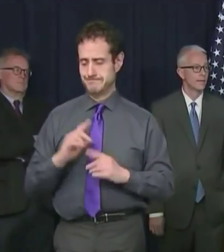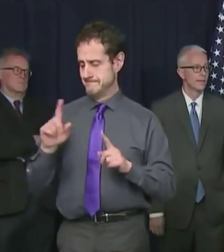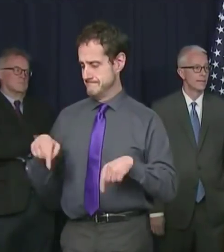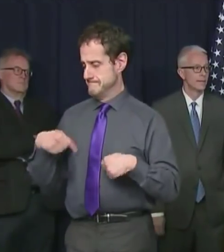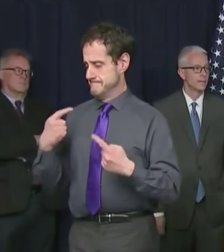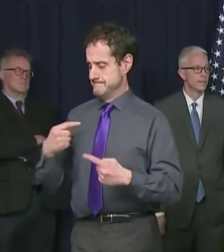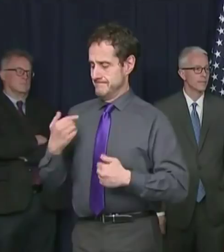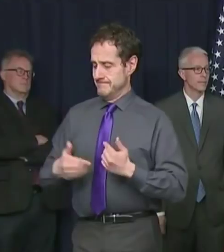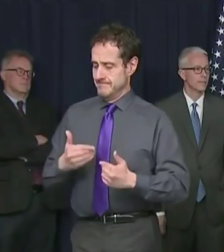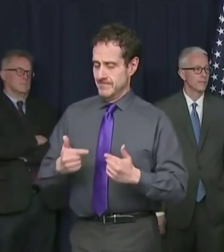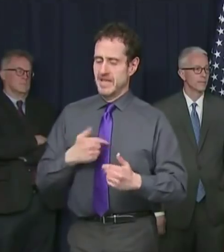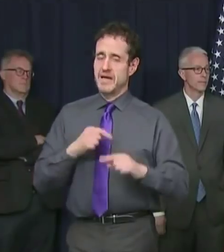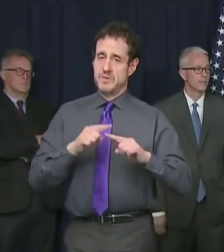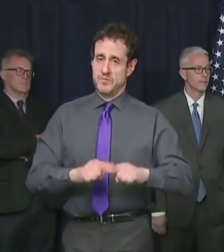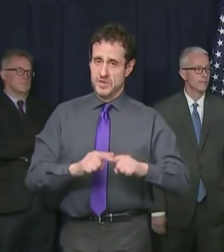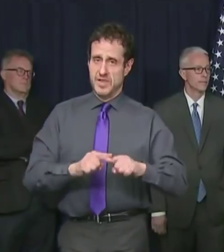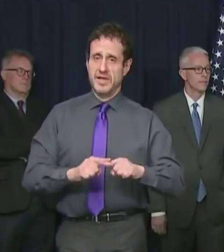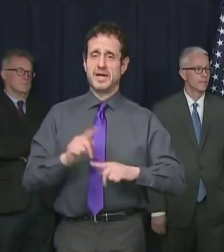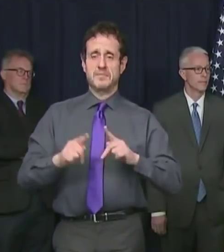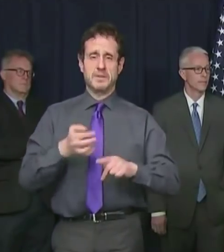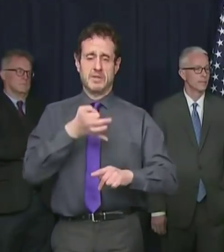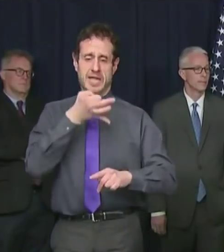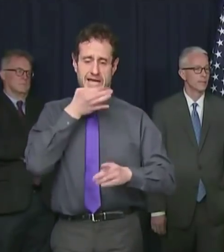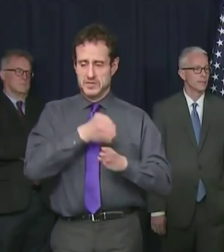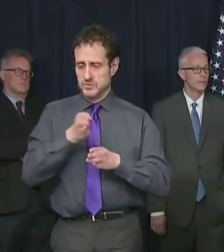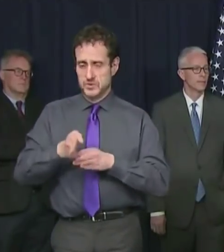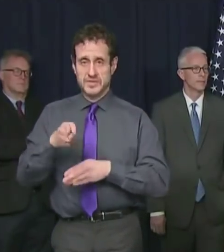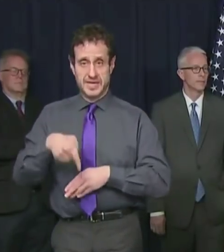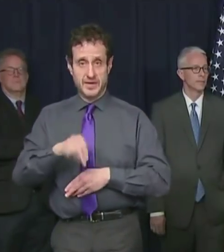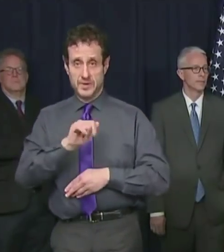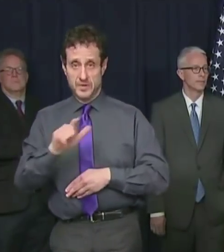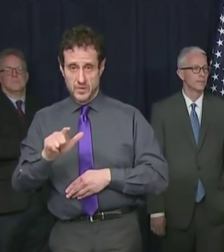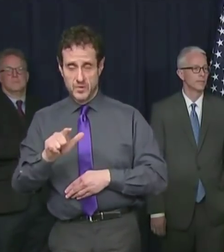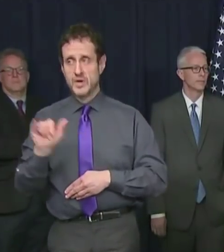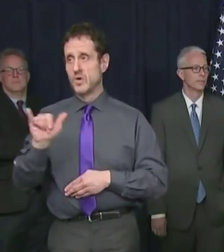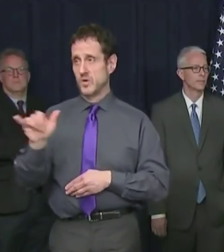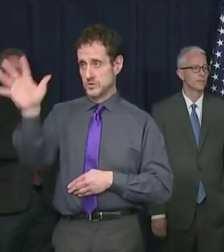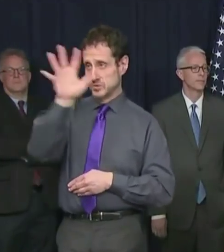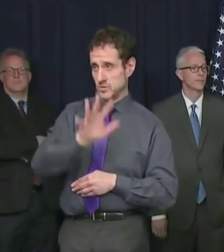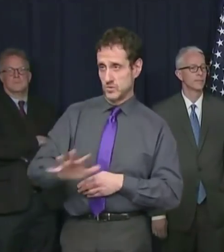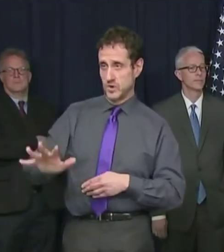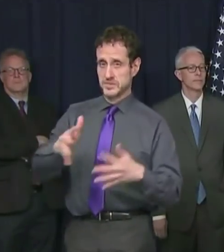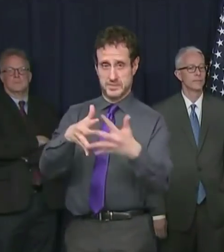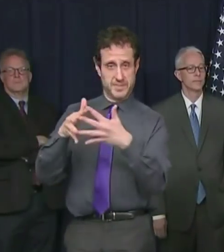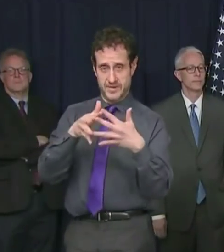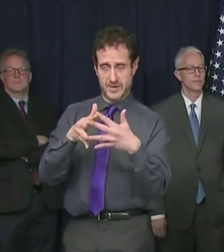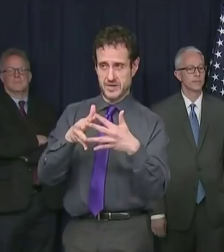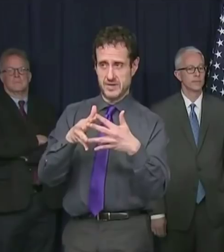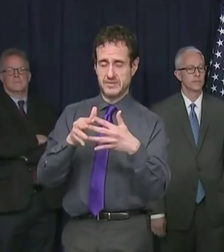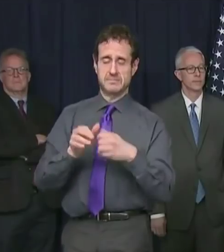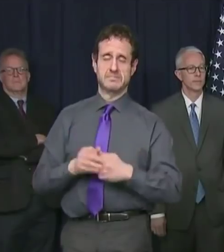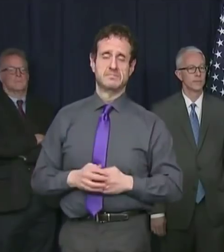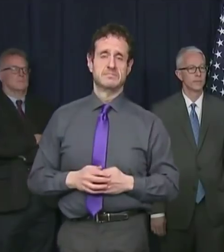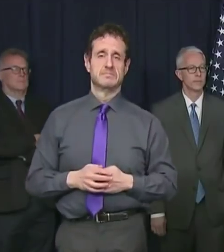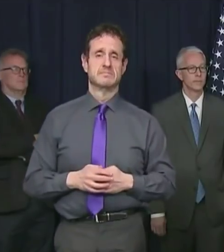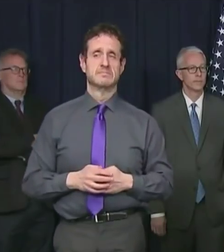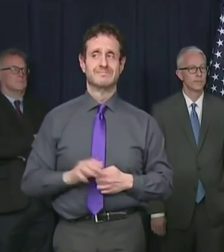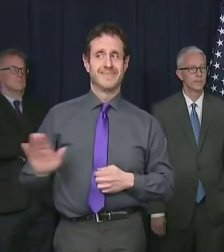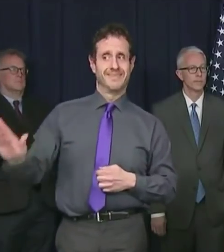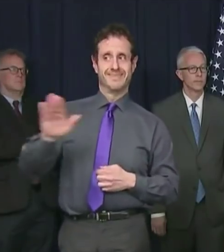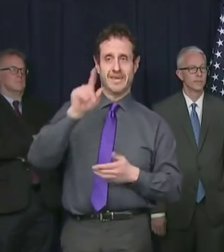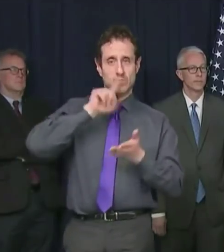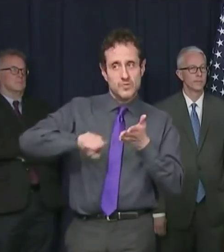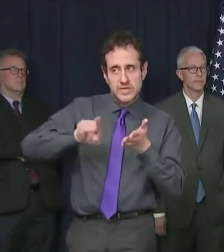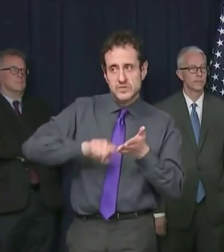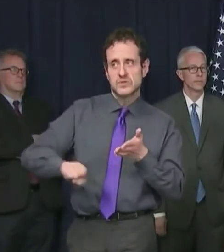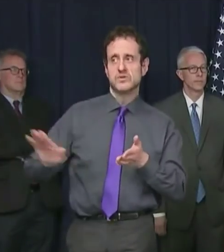relying upon experts both here in Illinois and across the nation. The research that they've